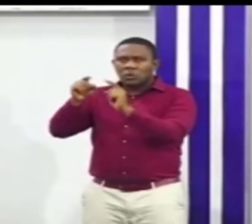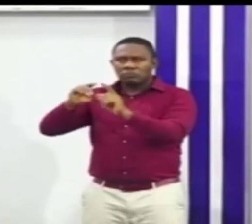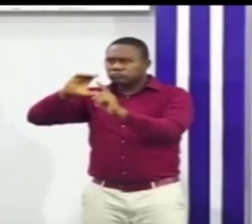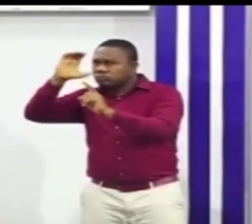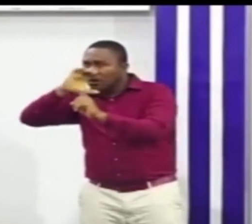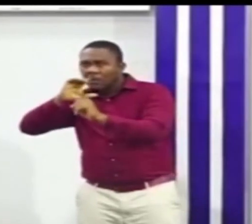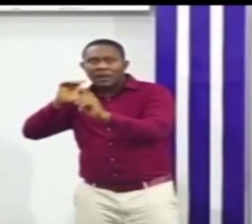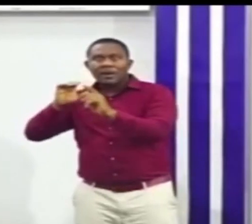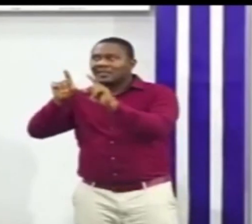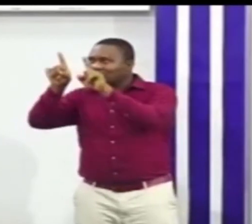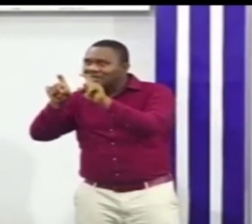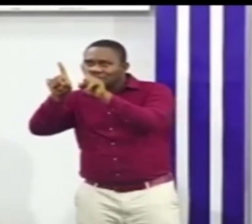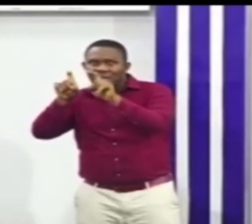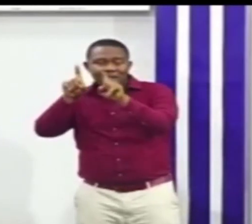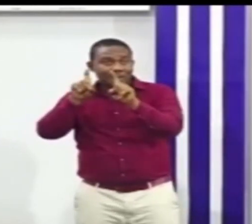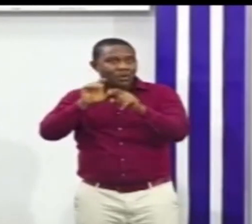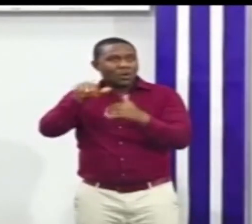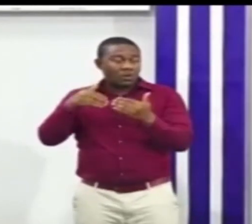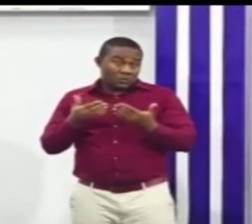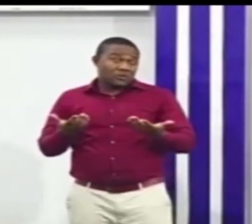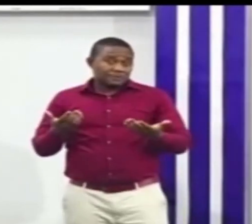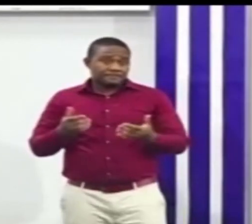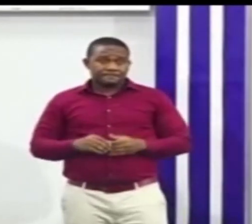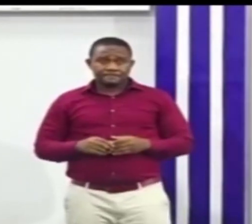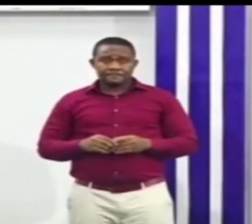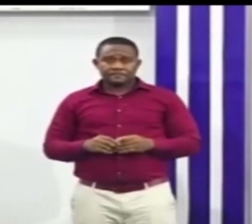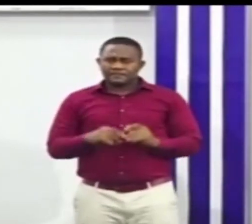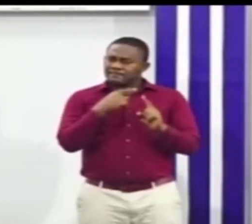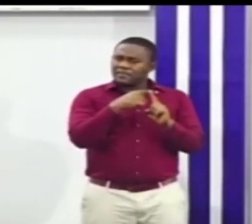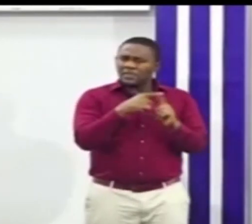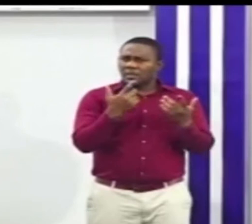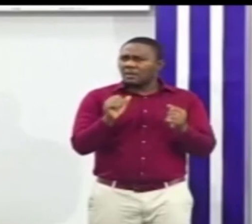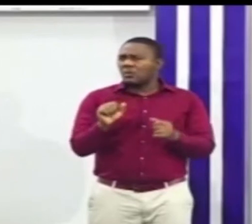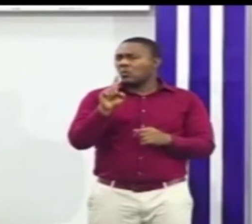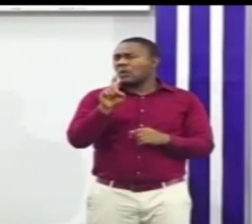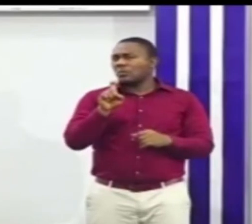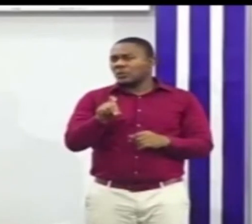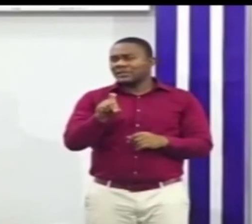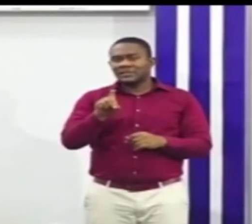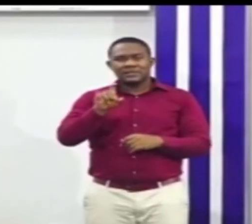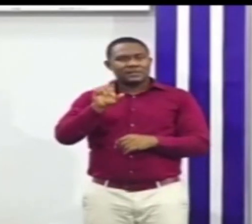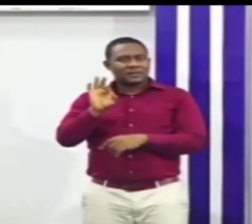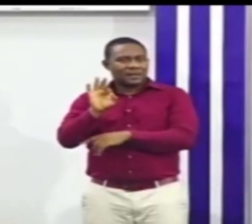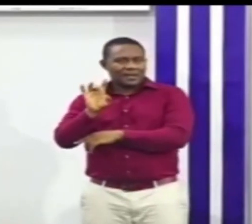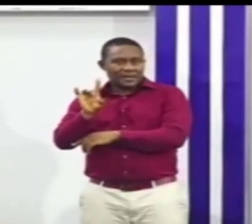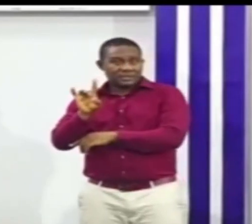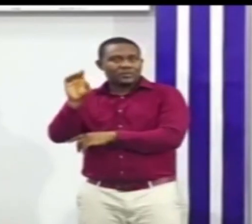2,032 mentioned earlier had been confirmed given our positivity rate of about 1.98%.